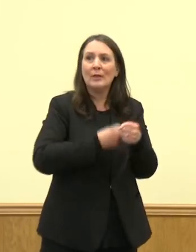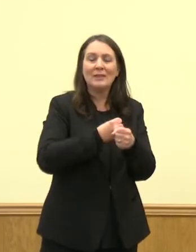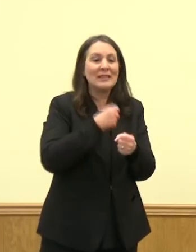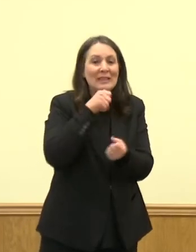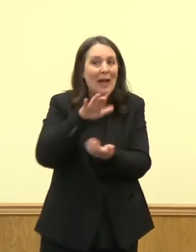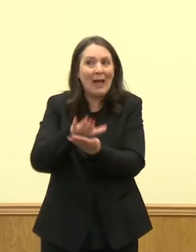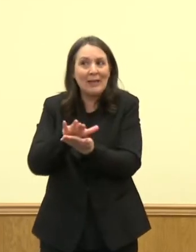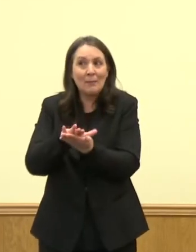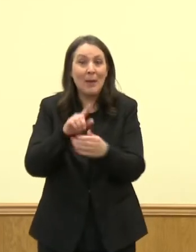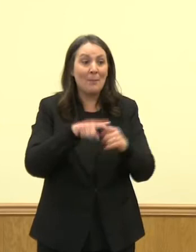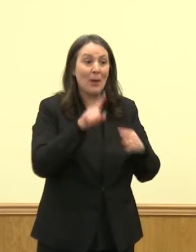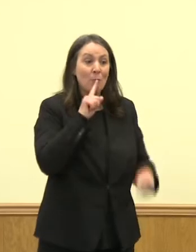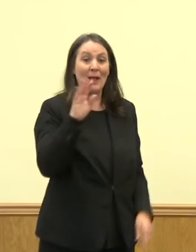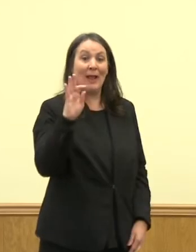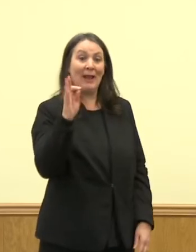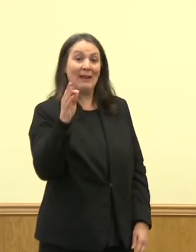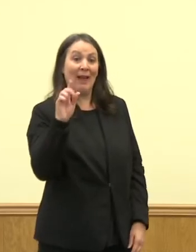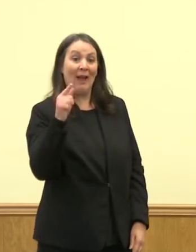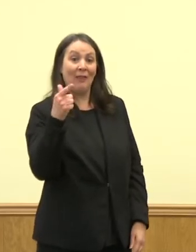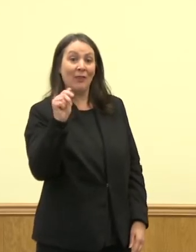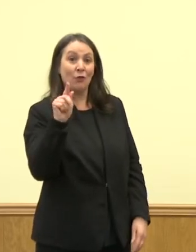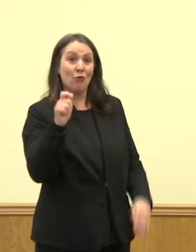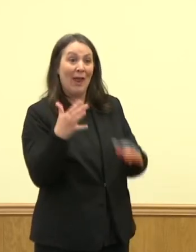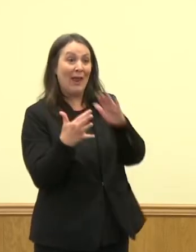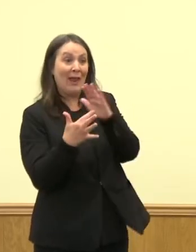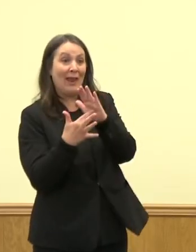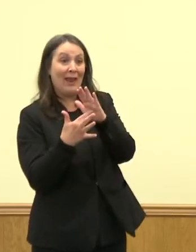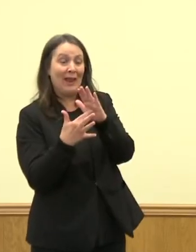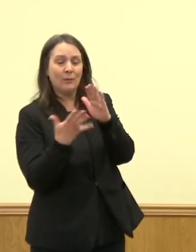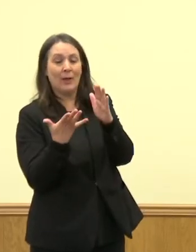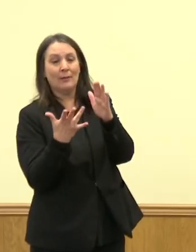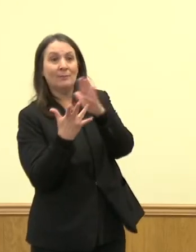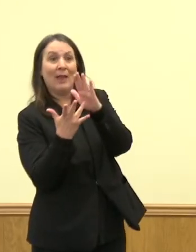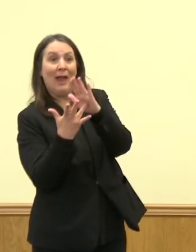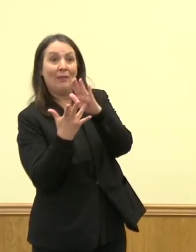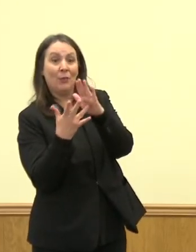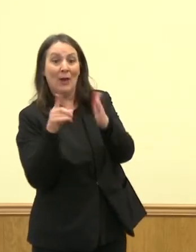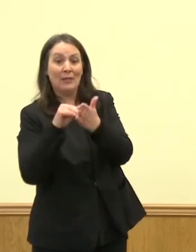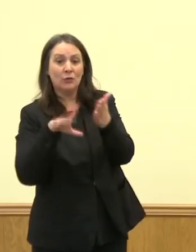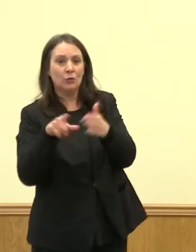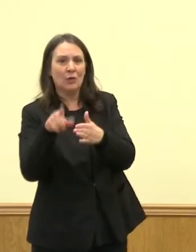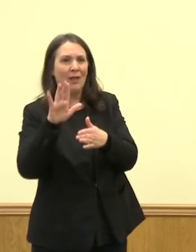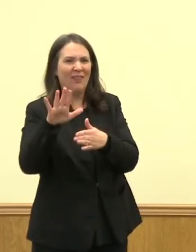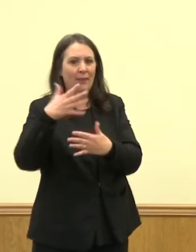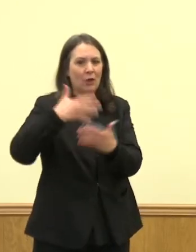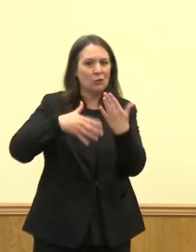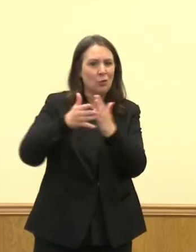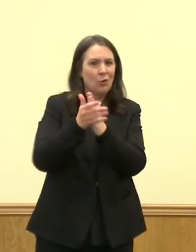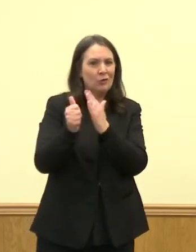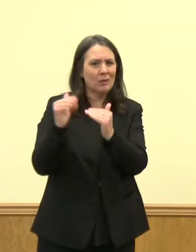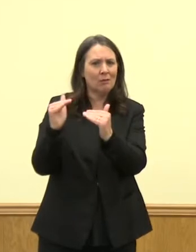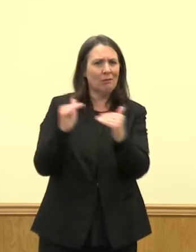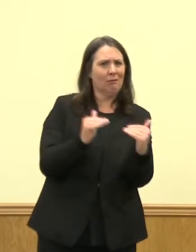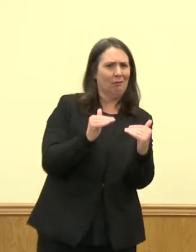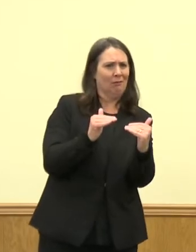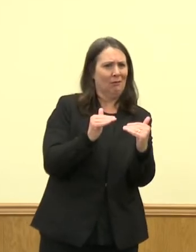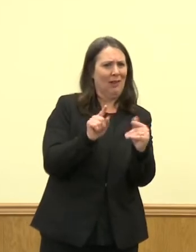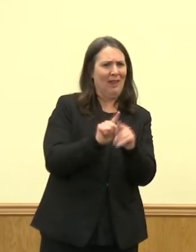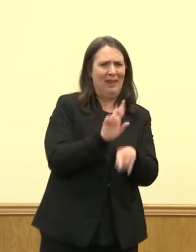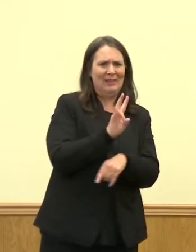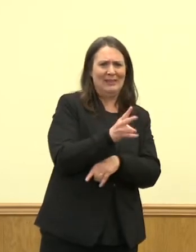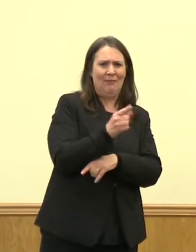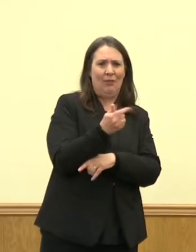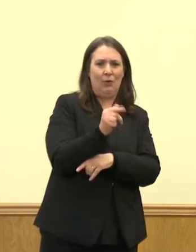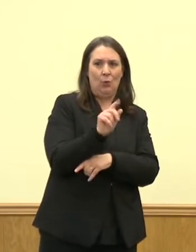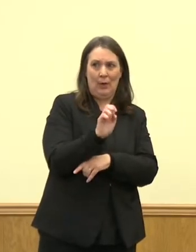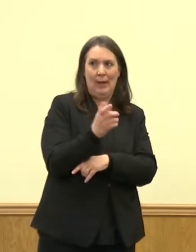more a seventh grader. And so we're very aware of that, and we're tuning into that and providing interventions. And I